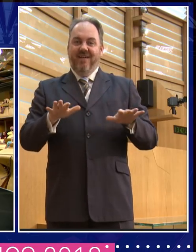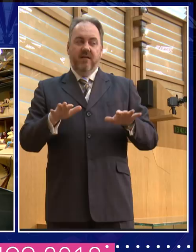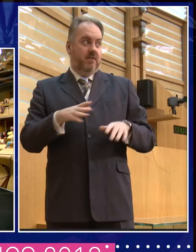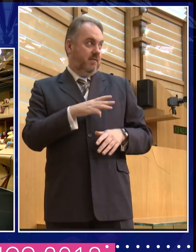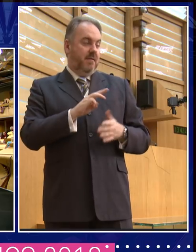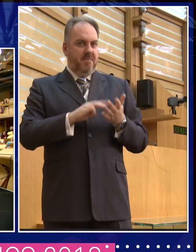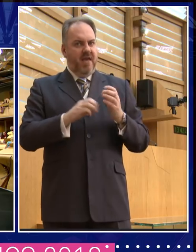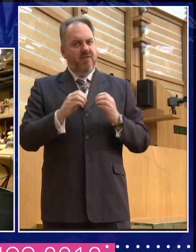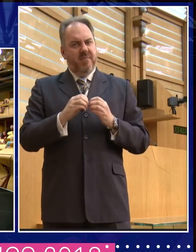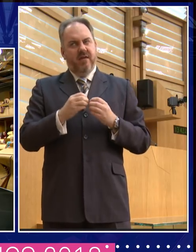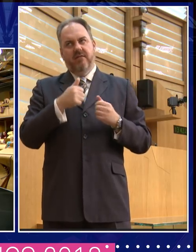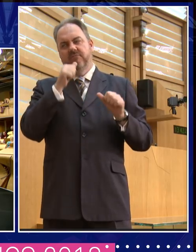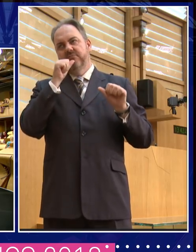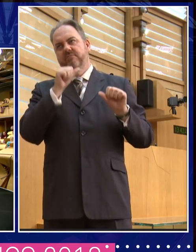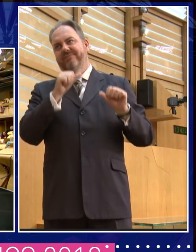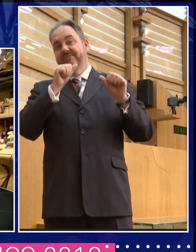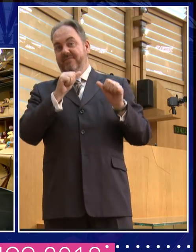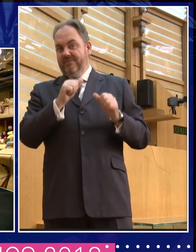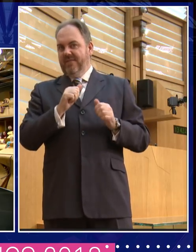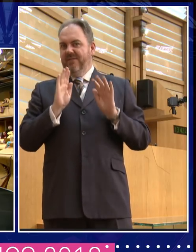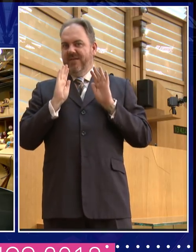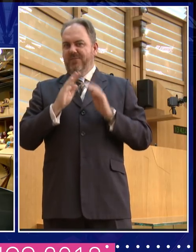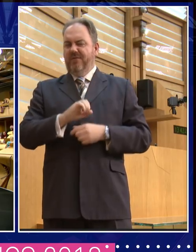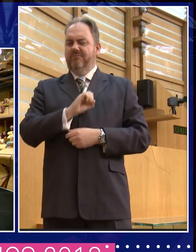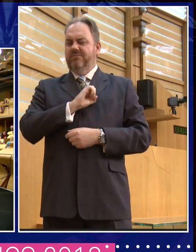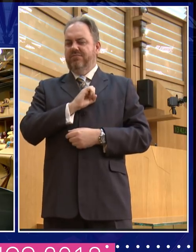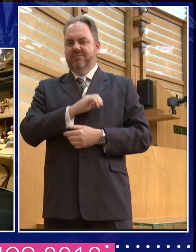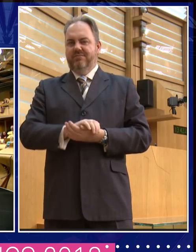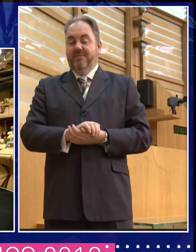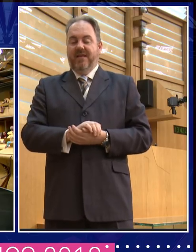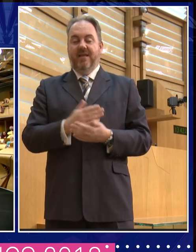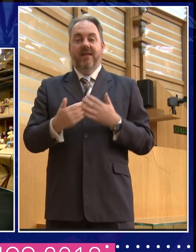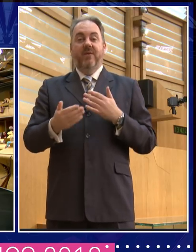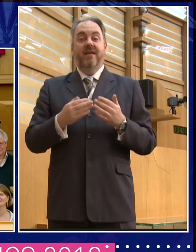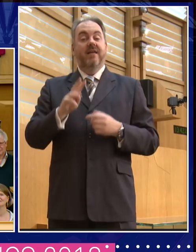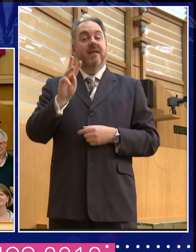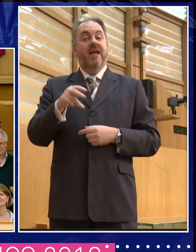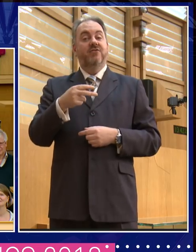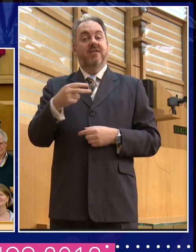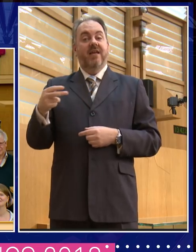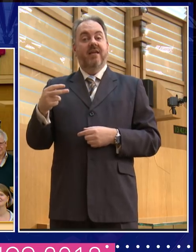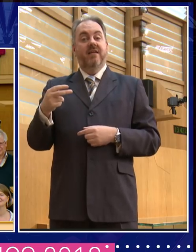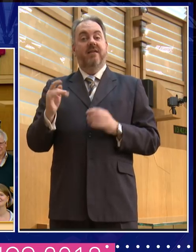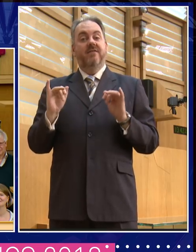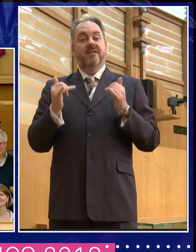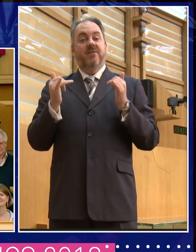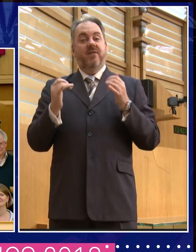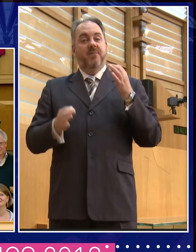we're on hashtag FOP 2018, hashtag Festival of Politics 2018. So